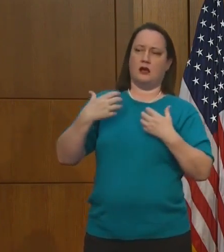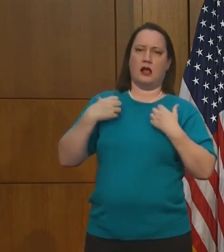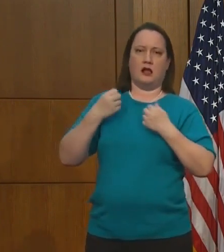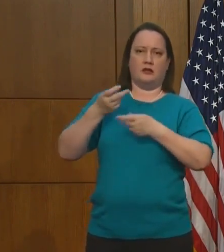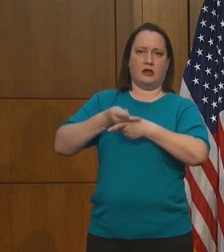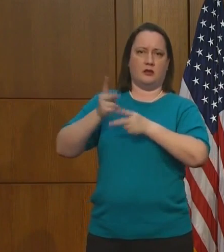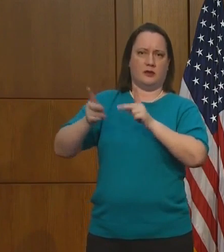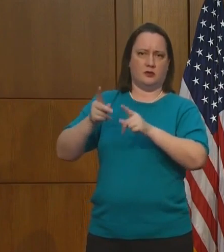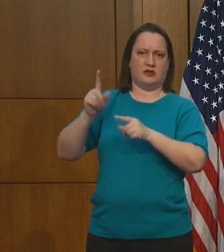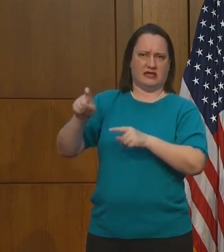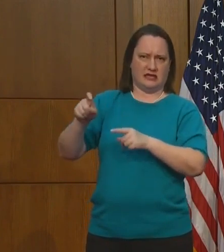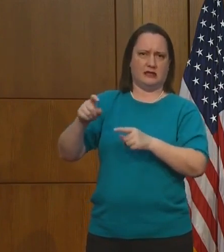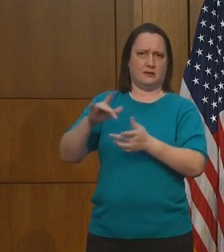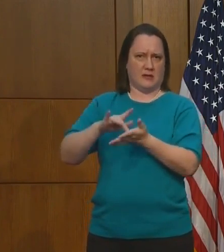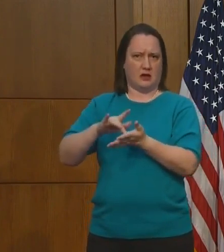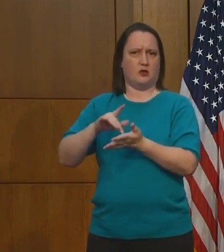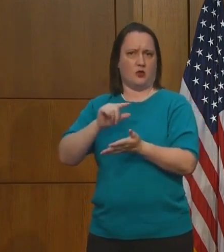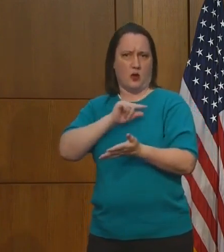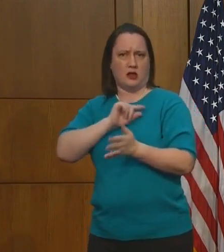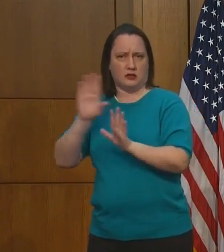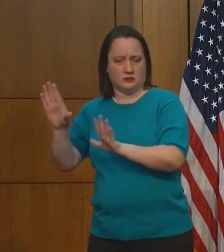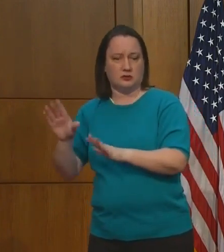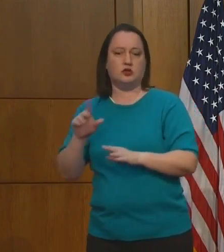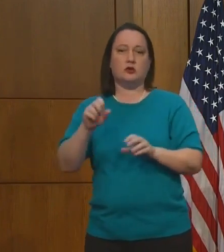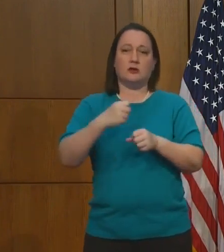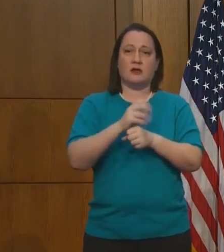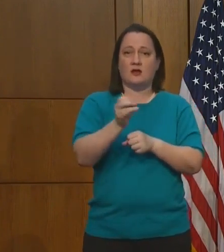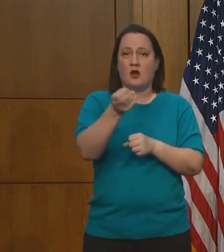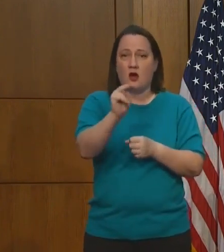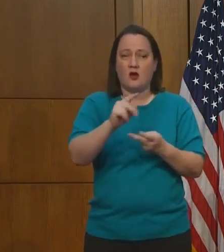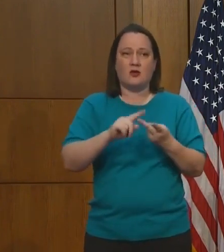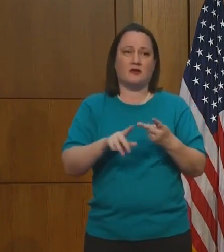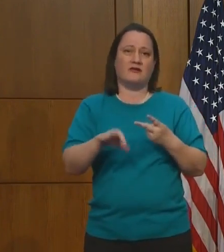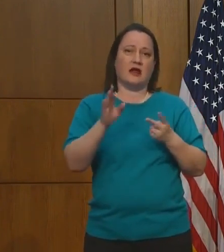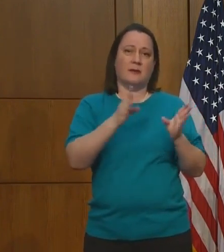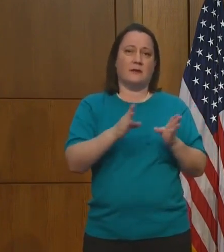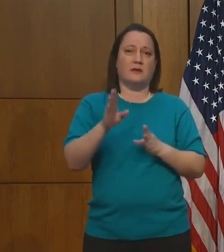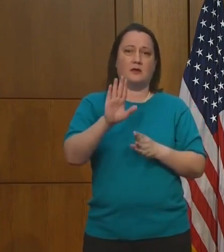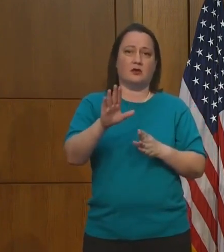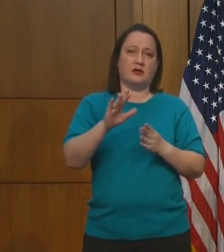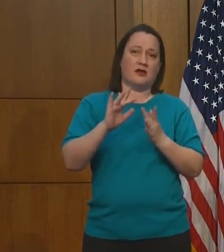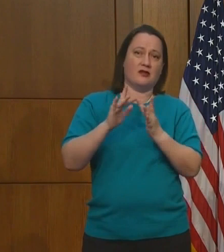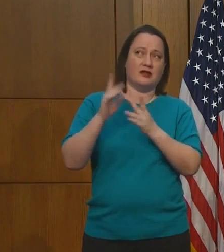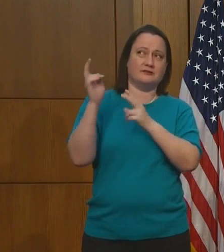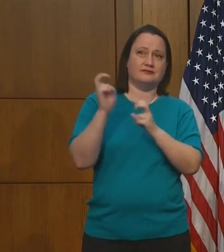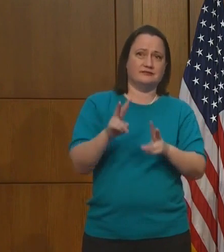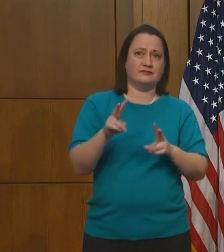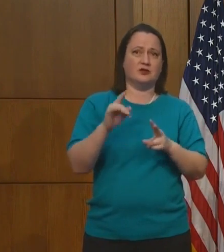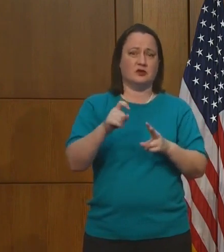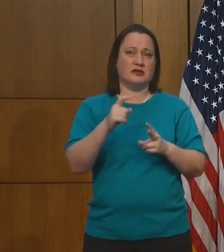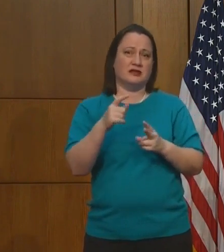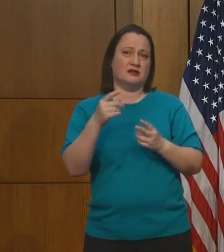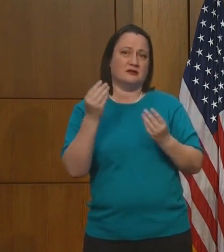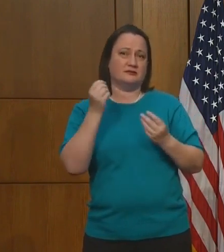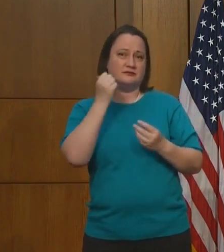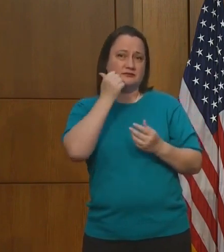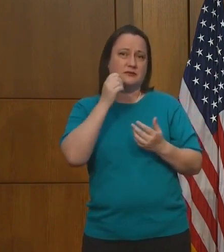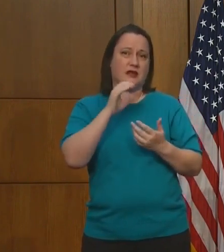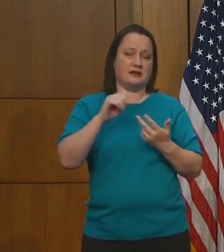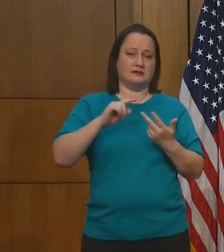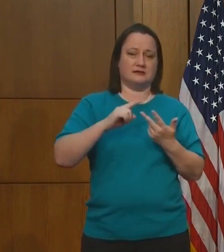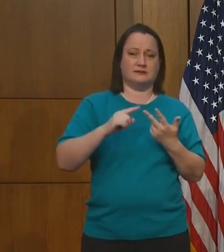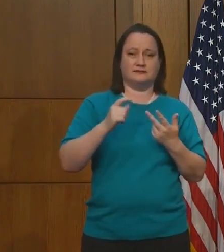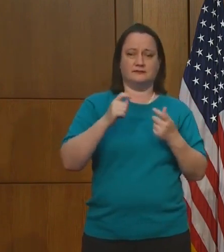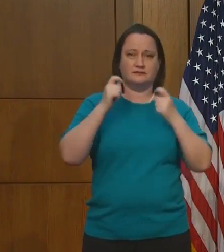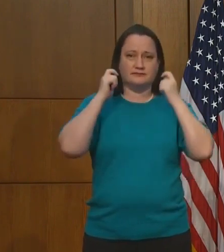You can make your own. You can find a plan on the internet. And all you need is a piece of cloth and some rubber bands.